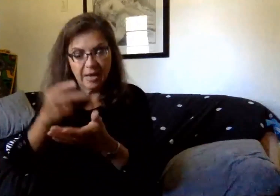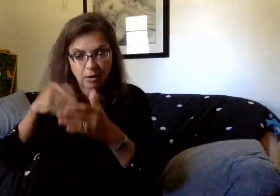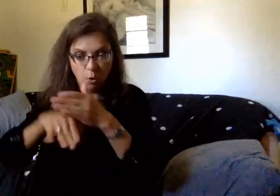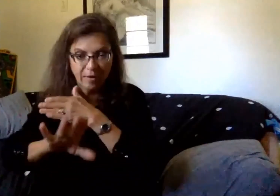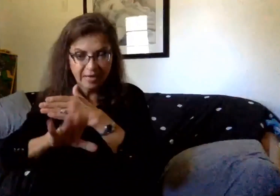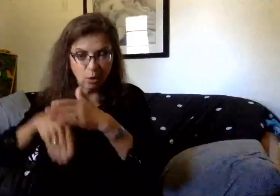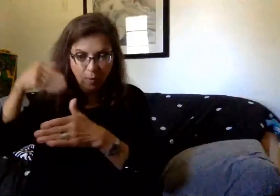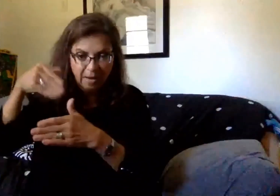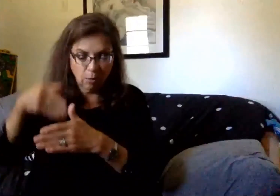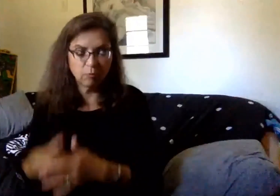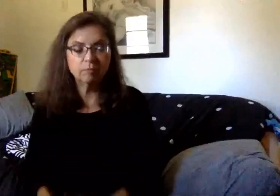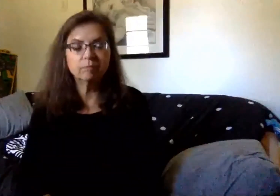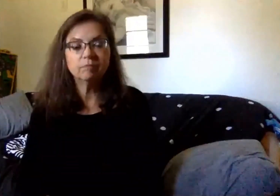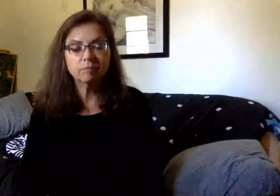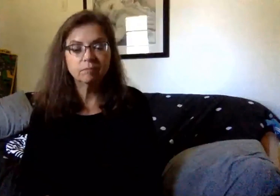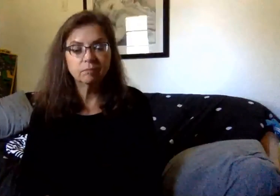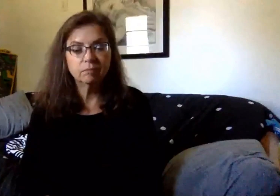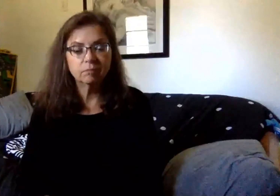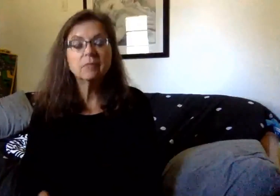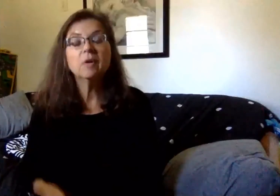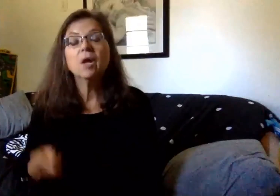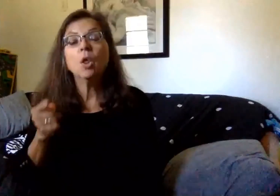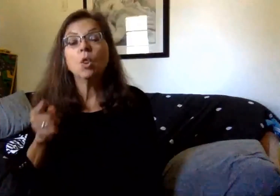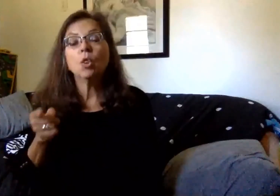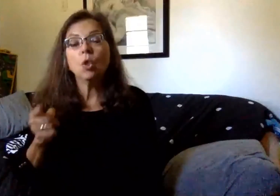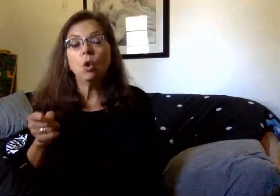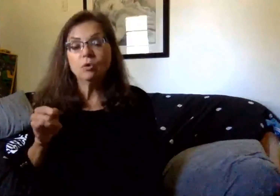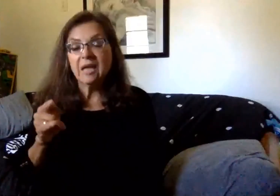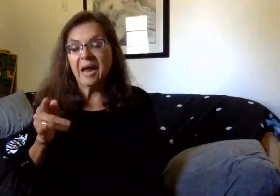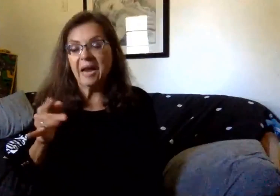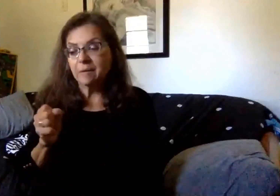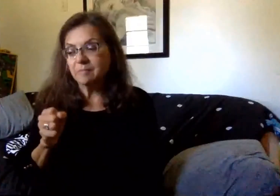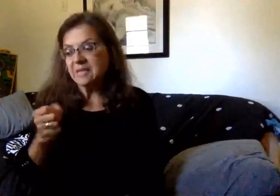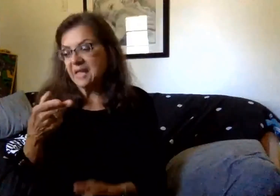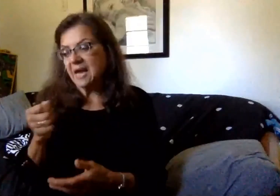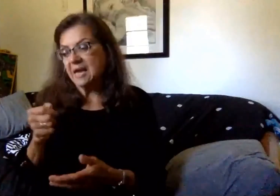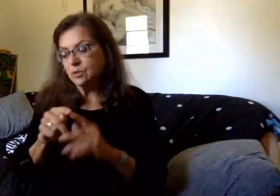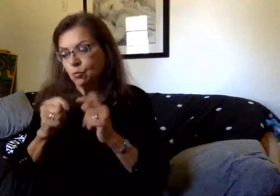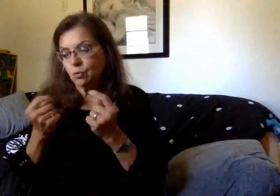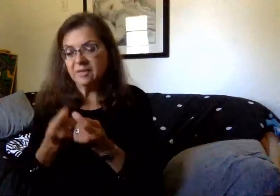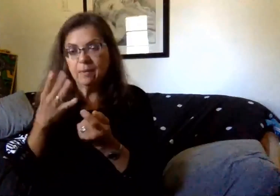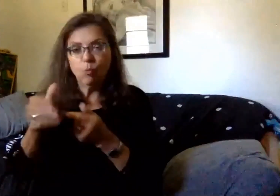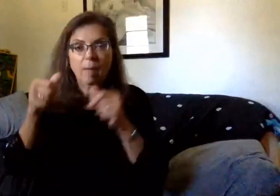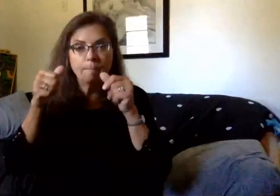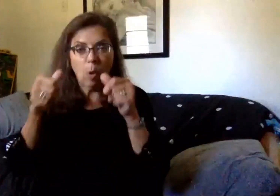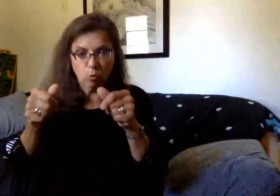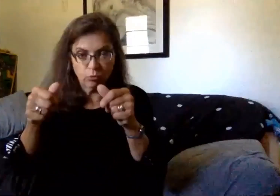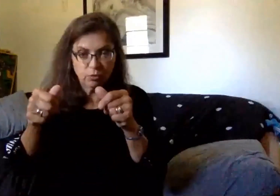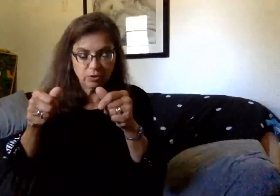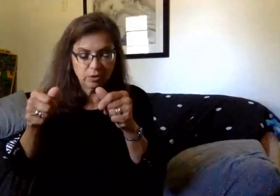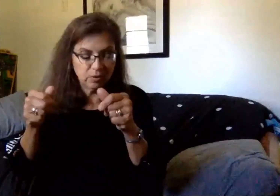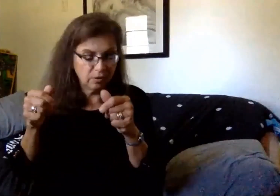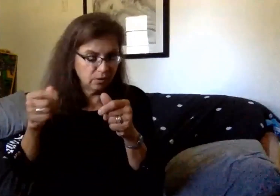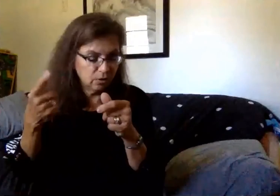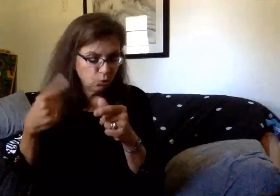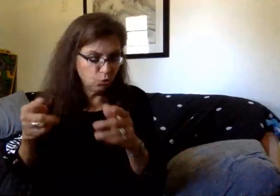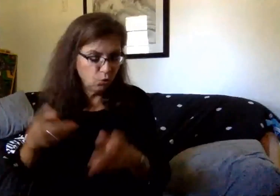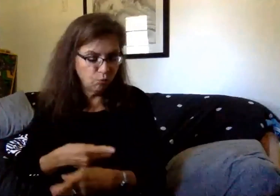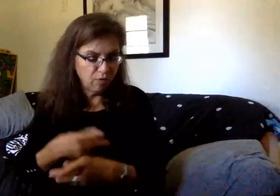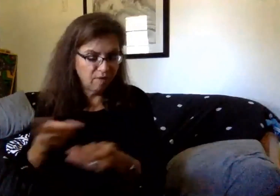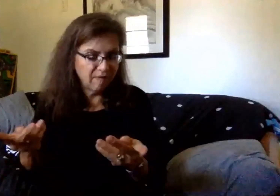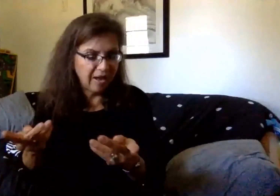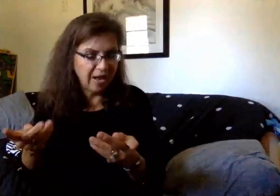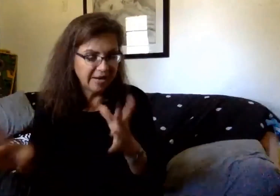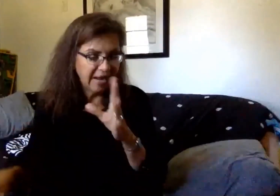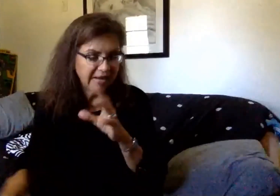parking lot? Those are one of those items that the high school team will post on the website in order to provide some additional